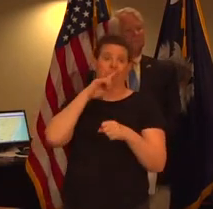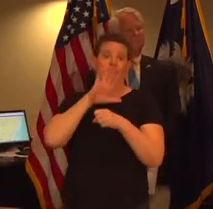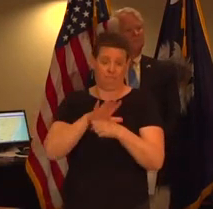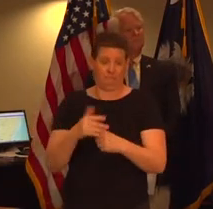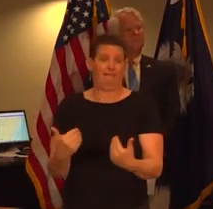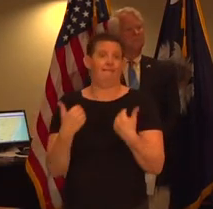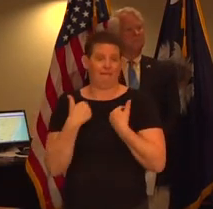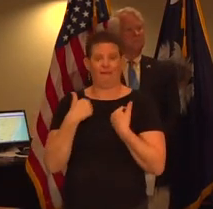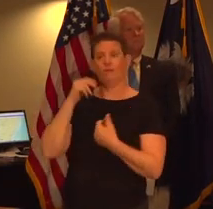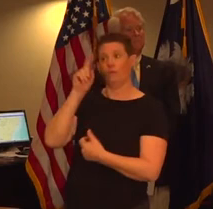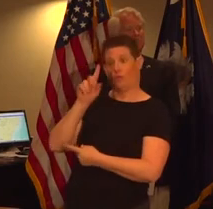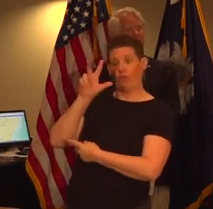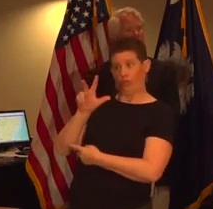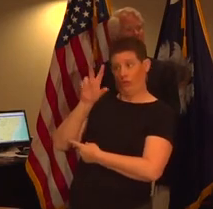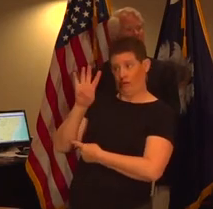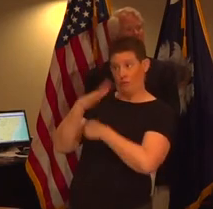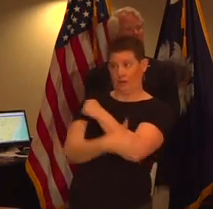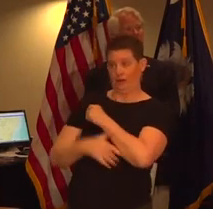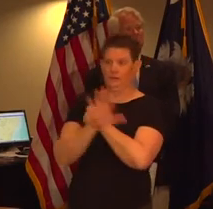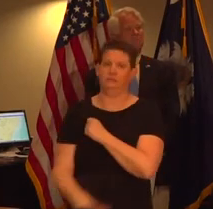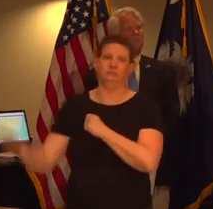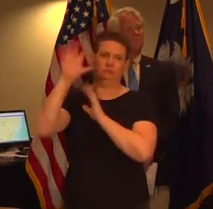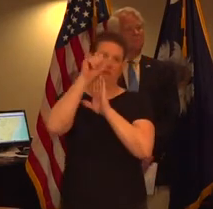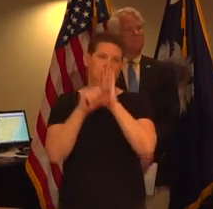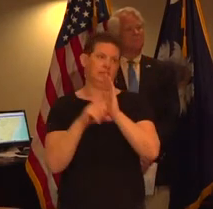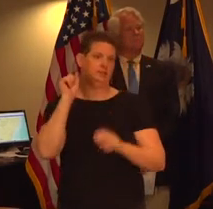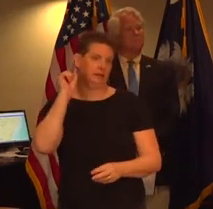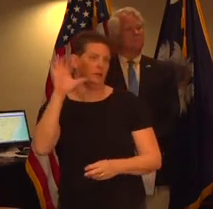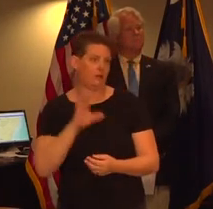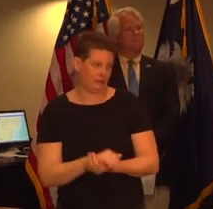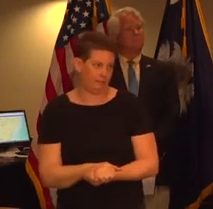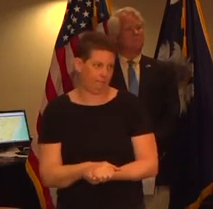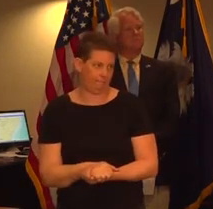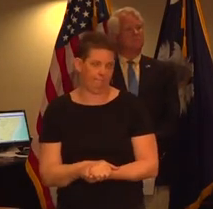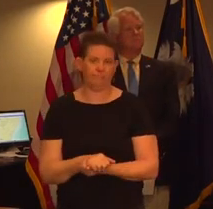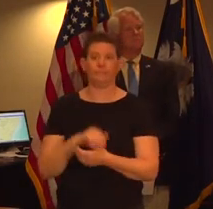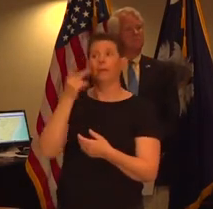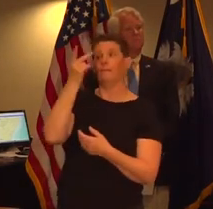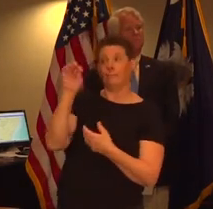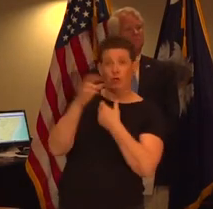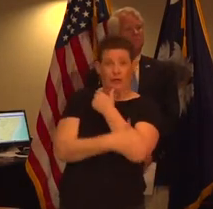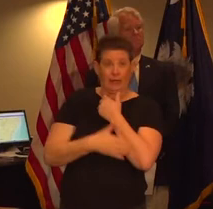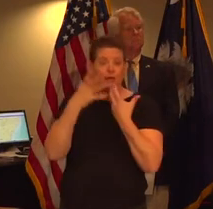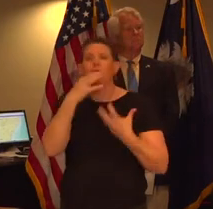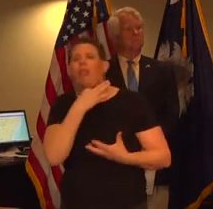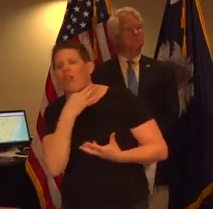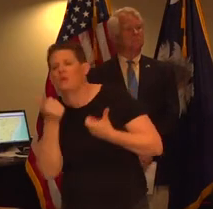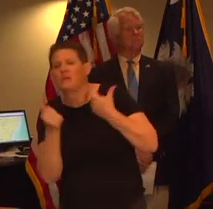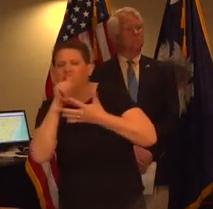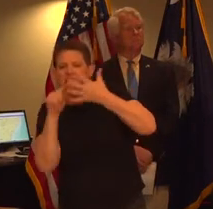coven 19 in 34 counties across the state the counts per county are posted on our website